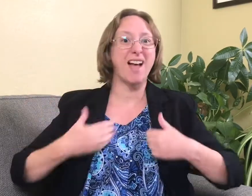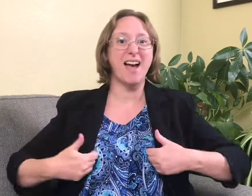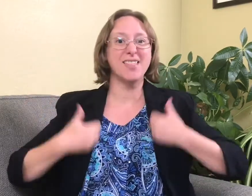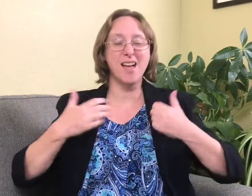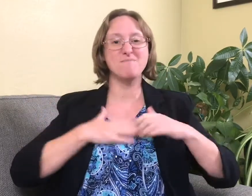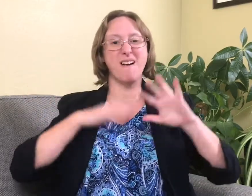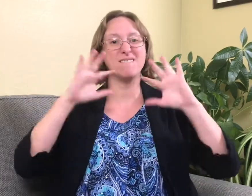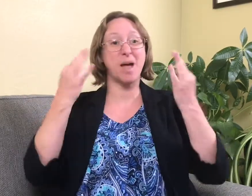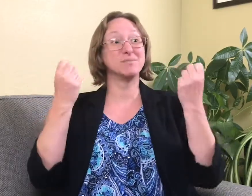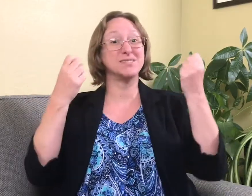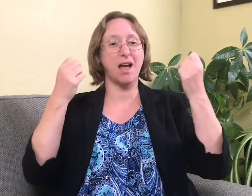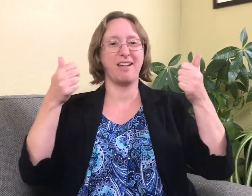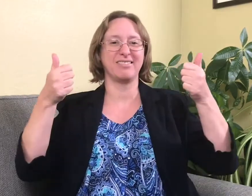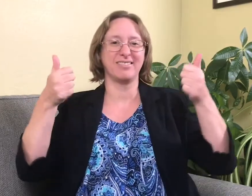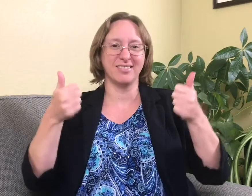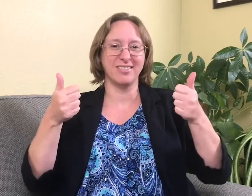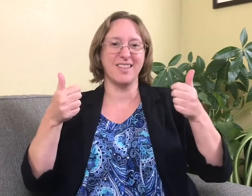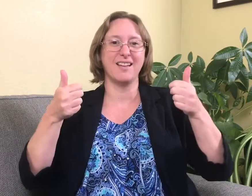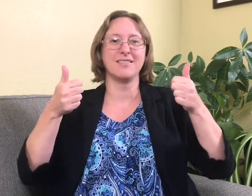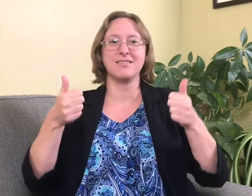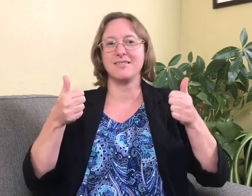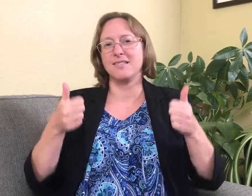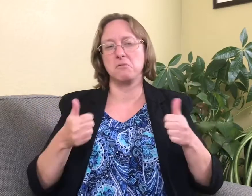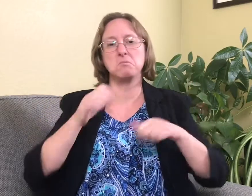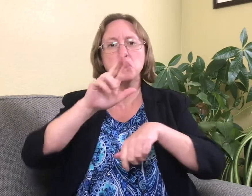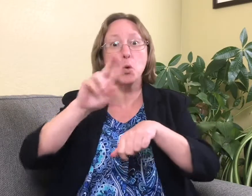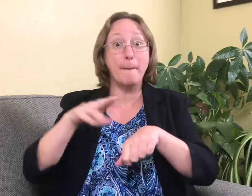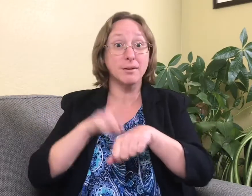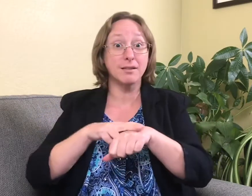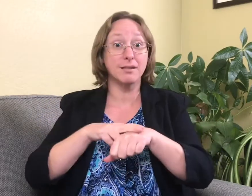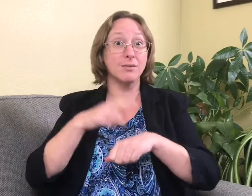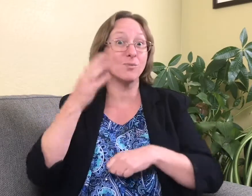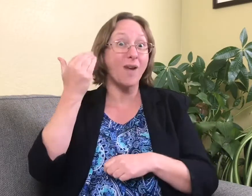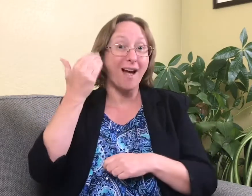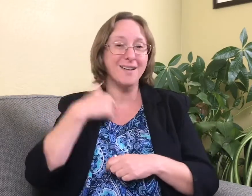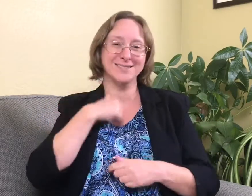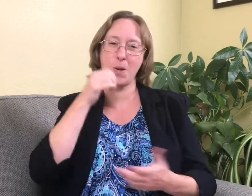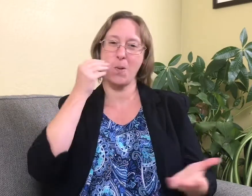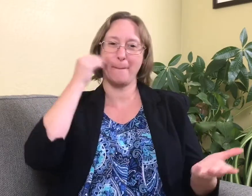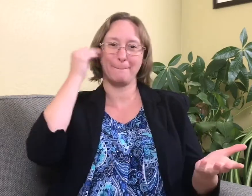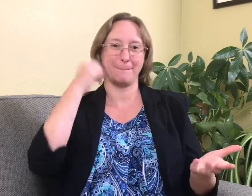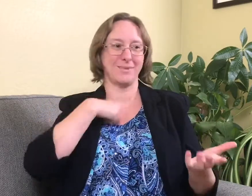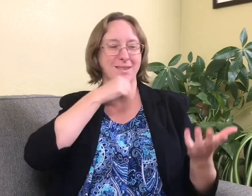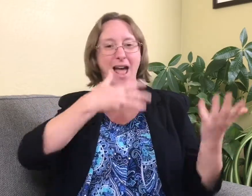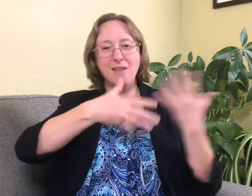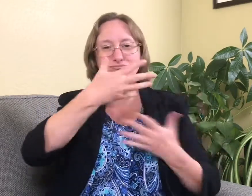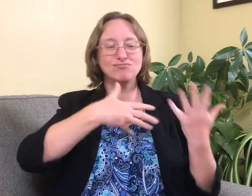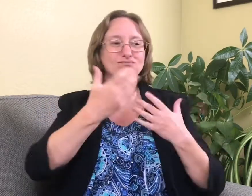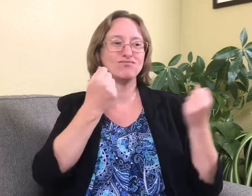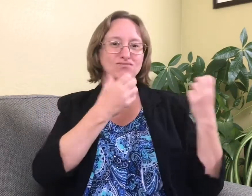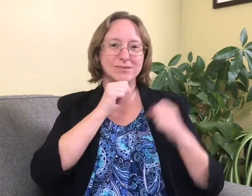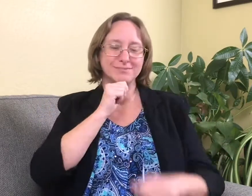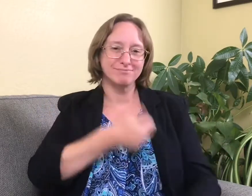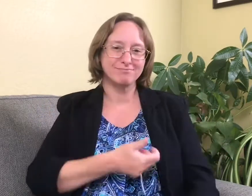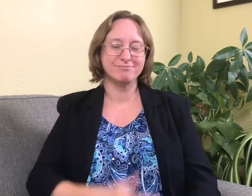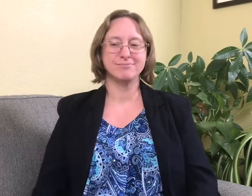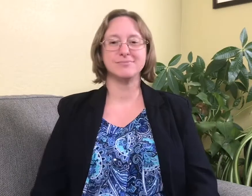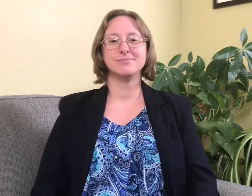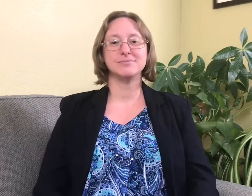After high school, I went on, but my family's signing deteriorated, which is normal because I wasn't home interacting and signing